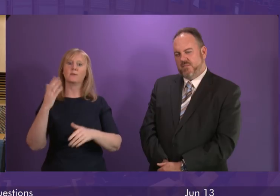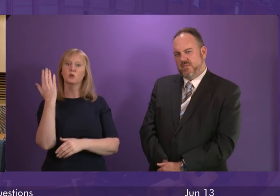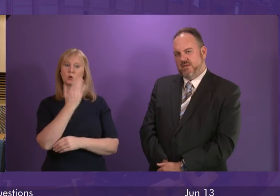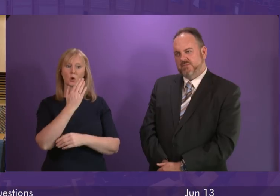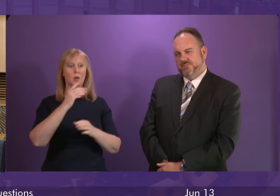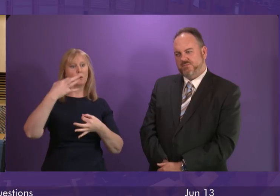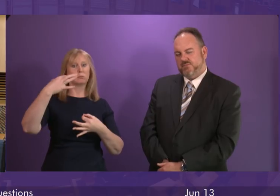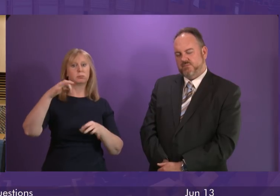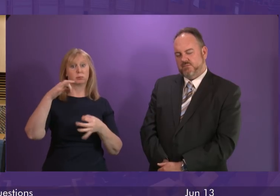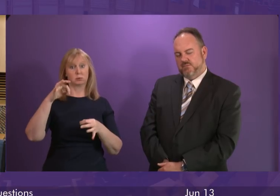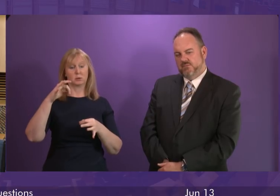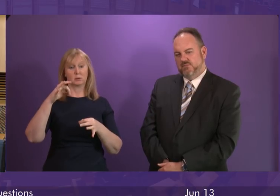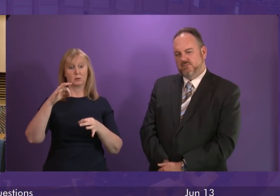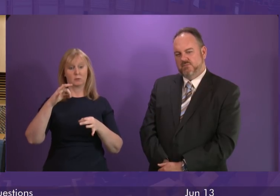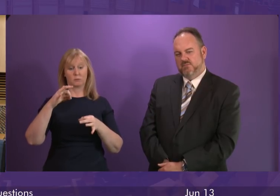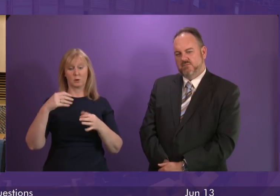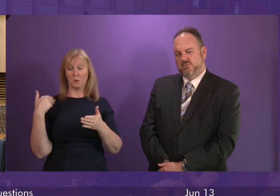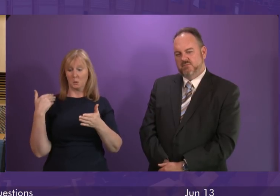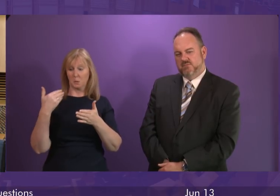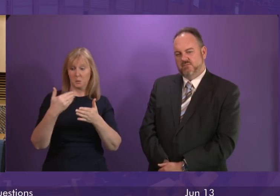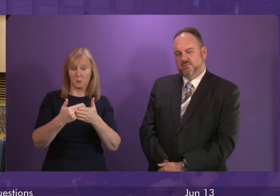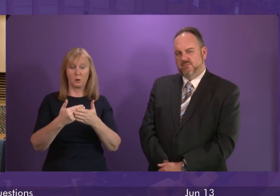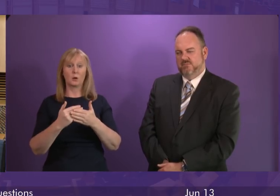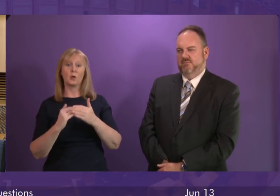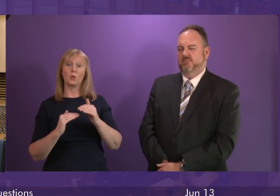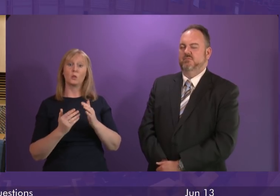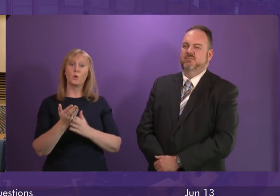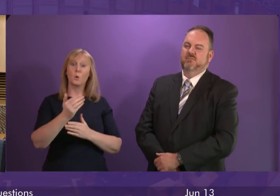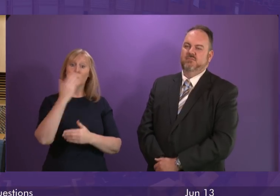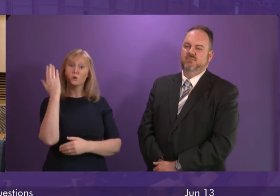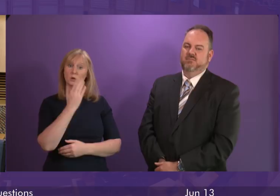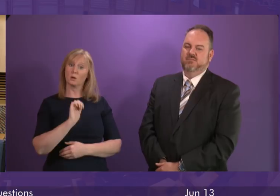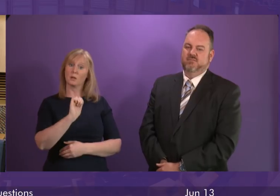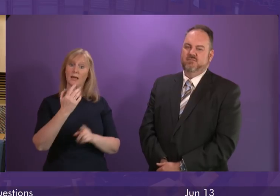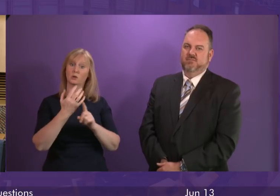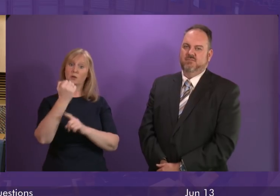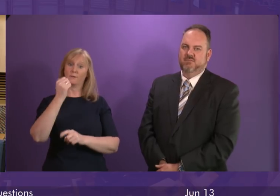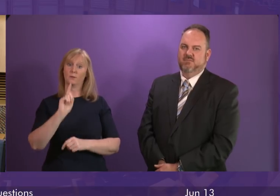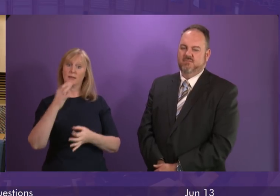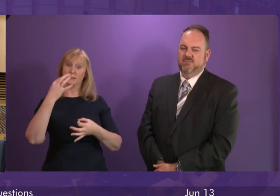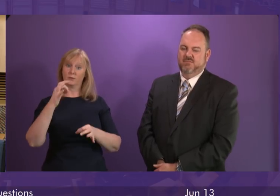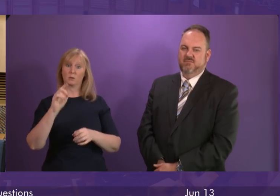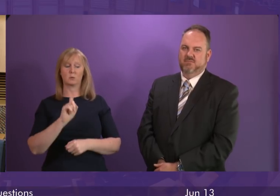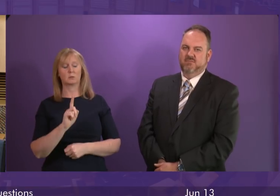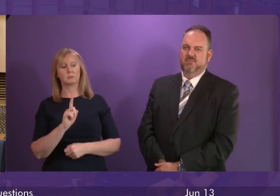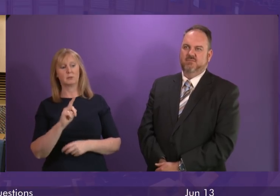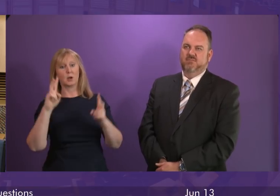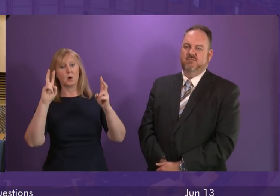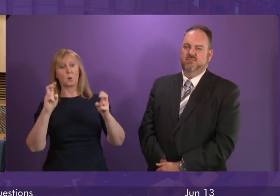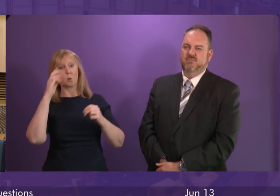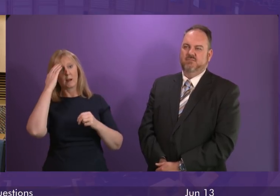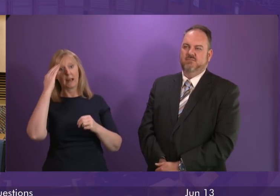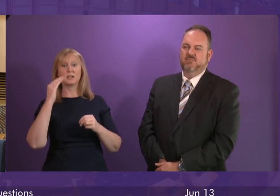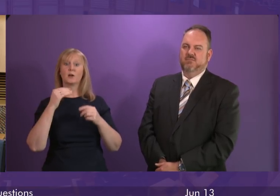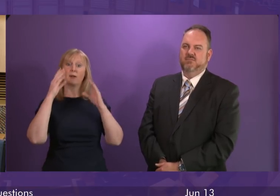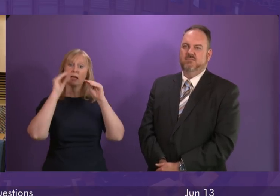qualifications they take over the entirety of the senior phase of education. Let me quote the Head of Education at Aberdeenshire